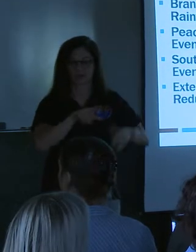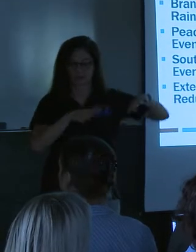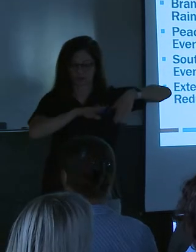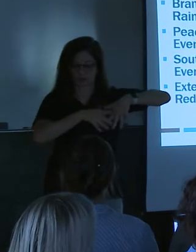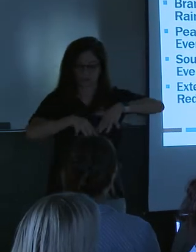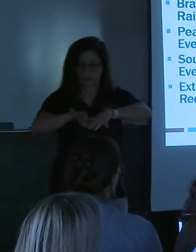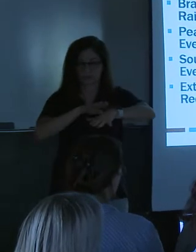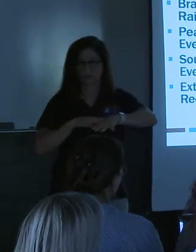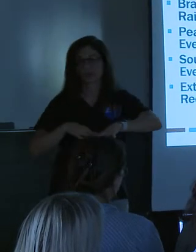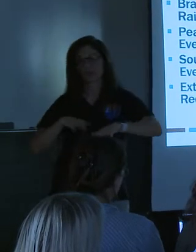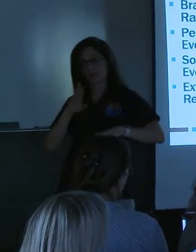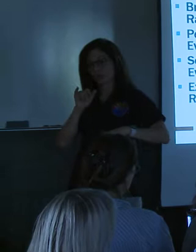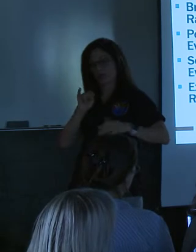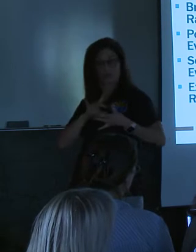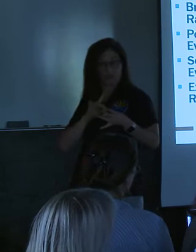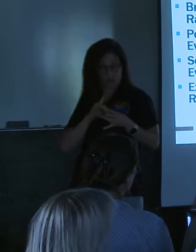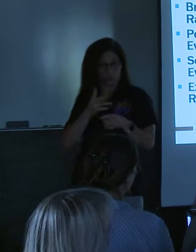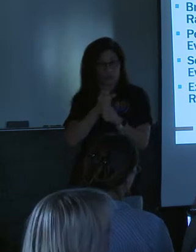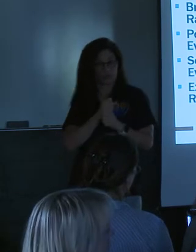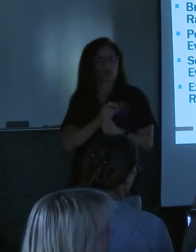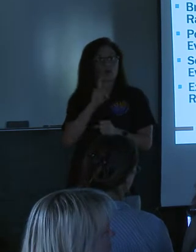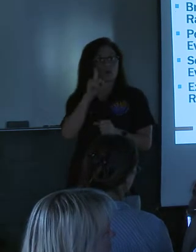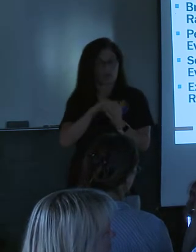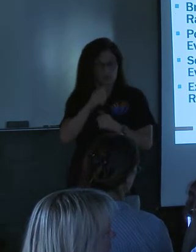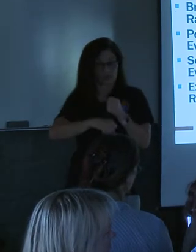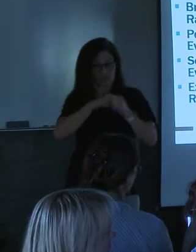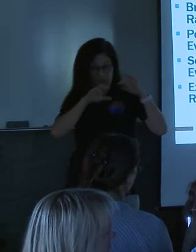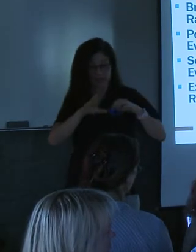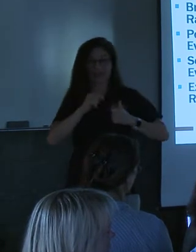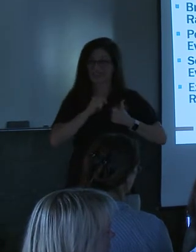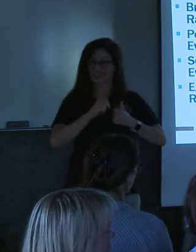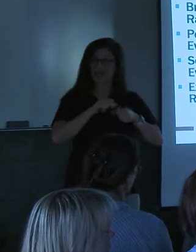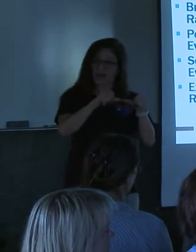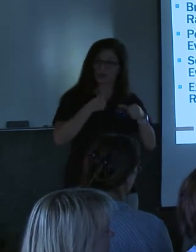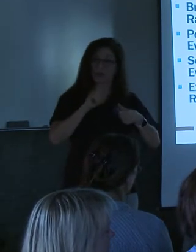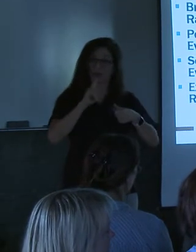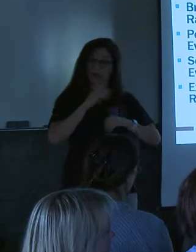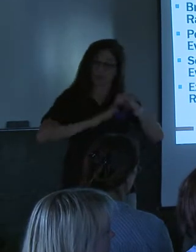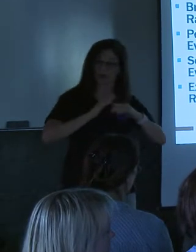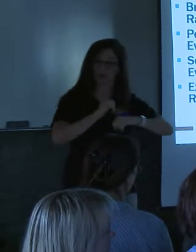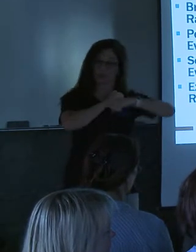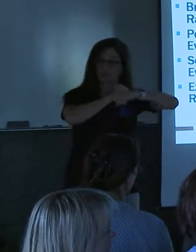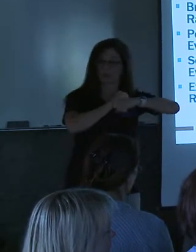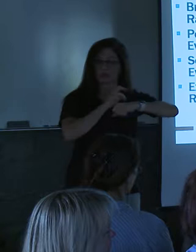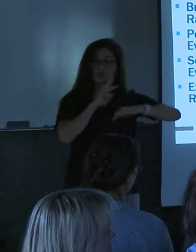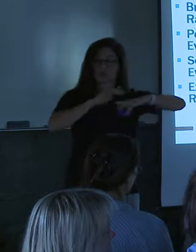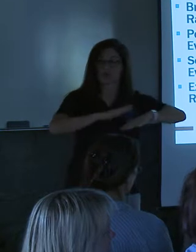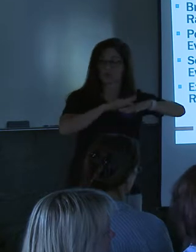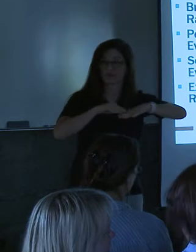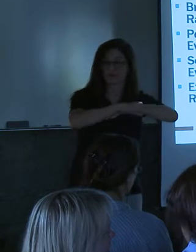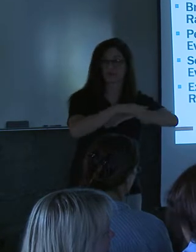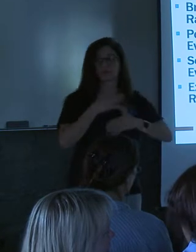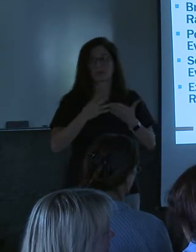year rainfall event and that's a mitigated watershed, meaning that there's measures up there you've probably seen of those